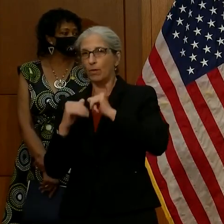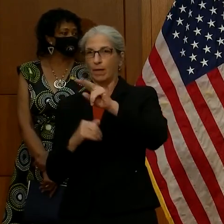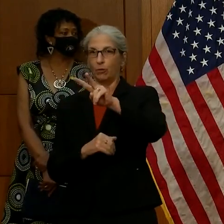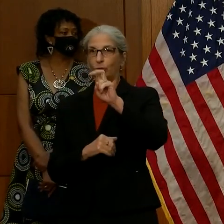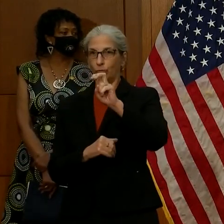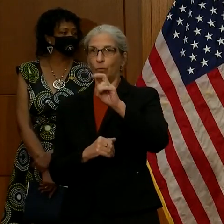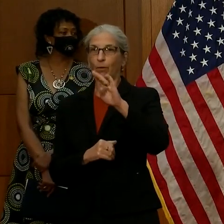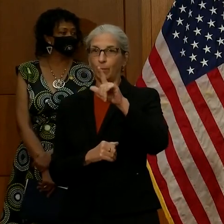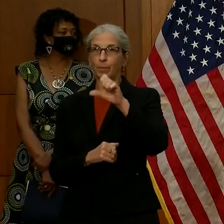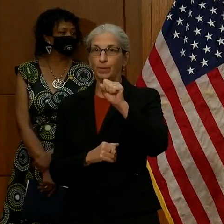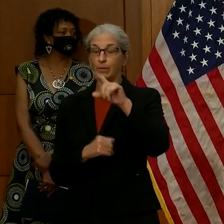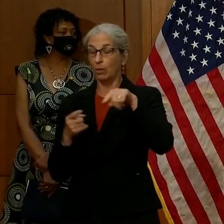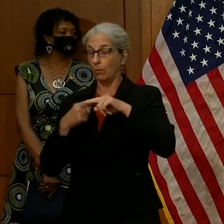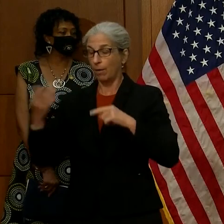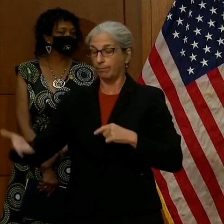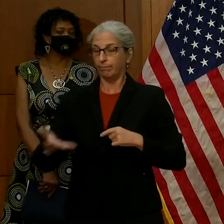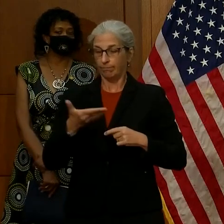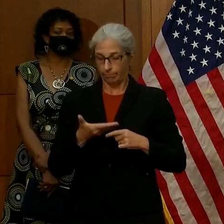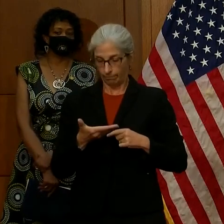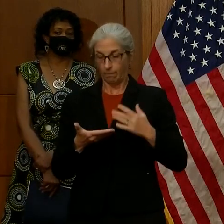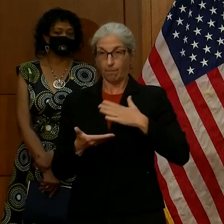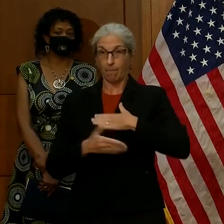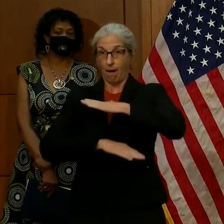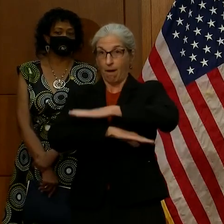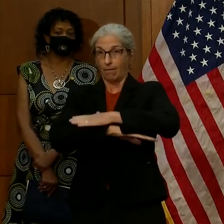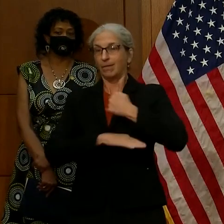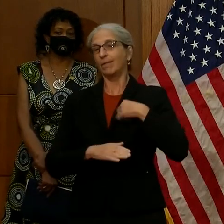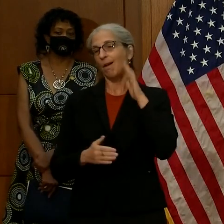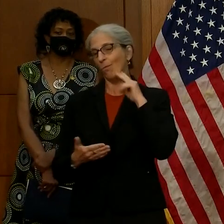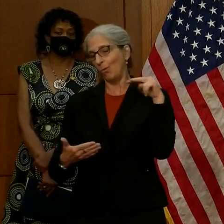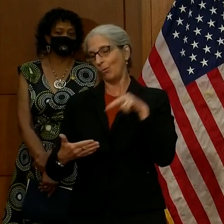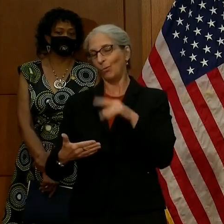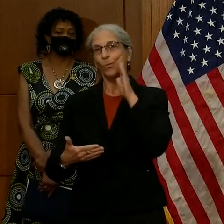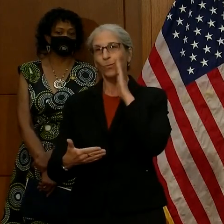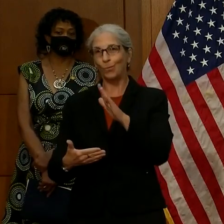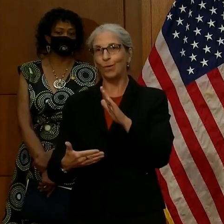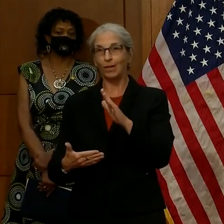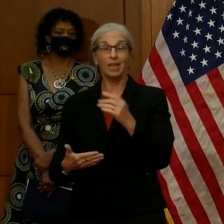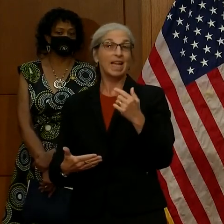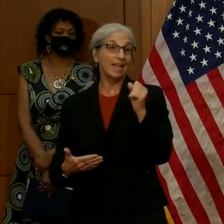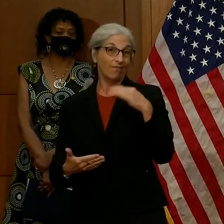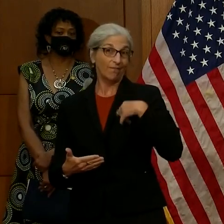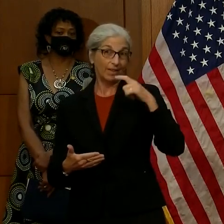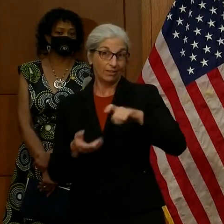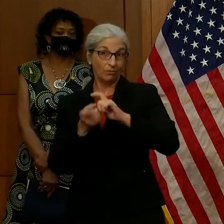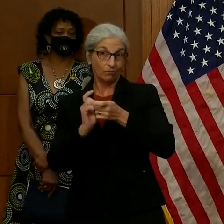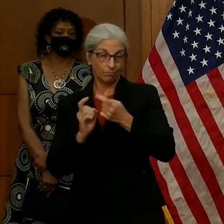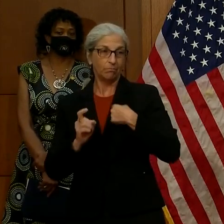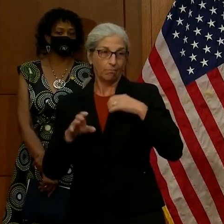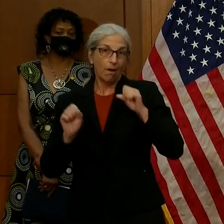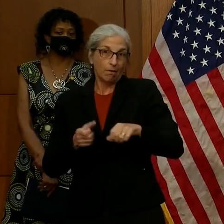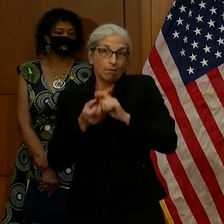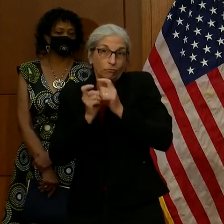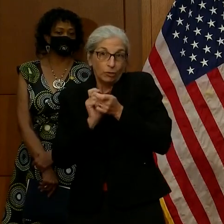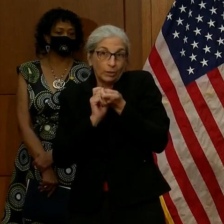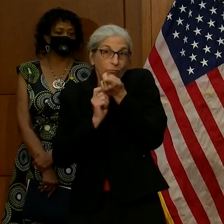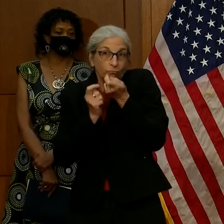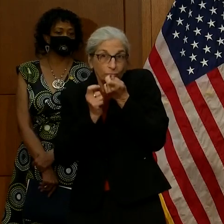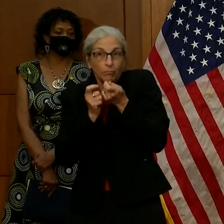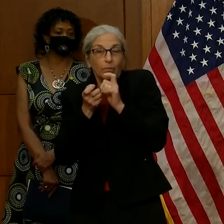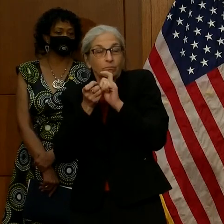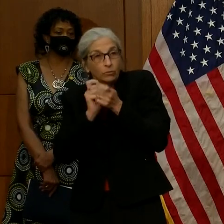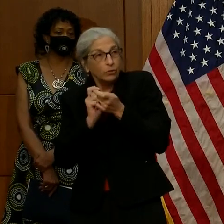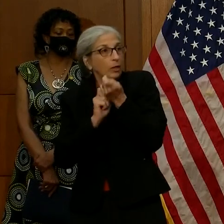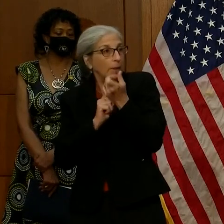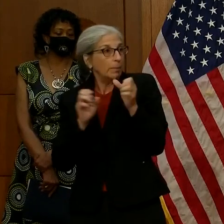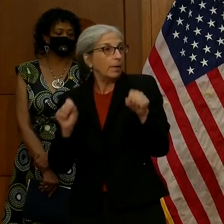to my desk, I'll take a look at them. And if I need to tweak them a little bit, I certainly have that option and will take that liberty. And